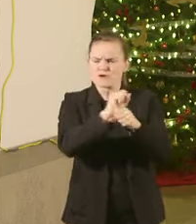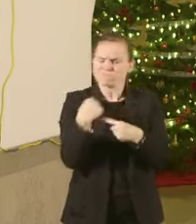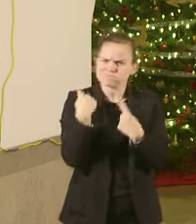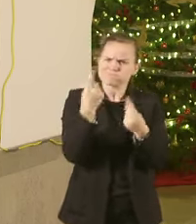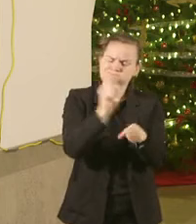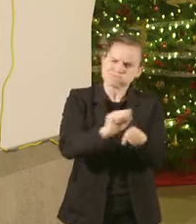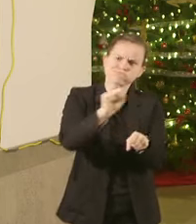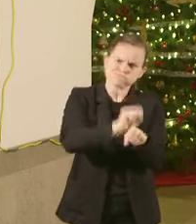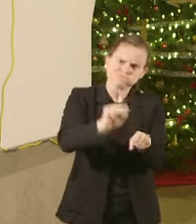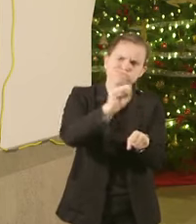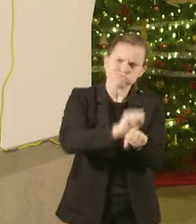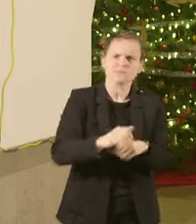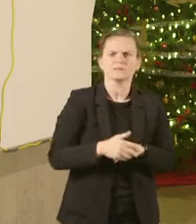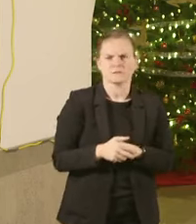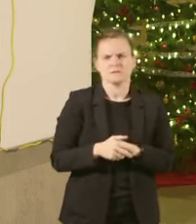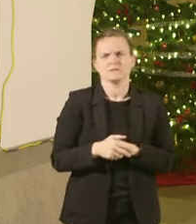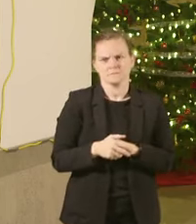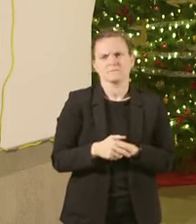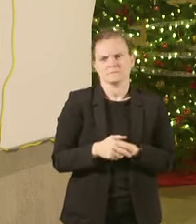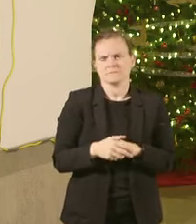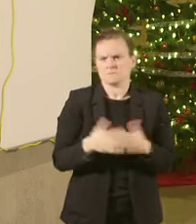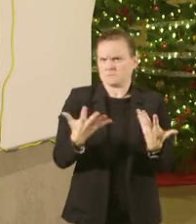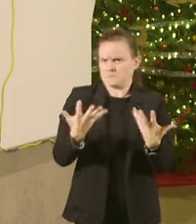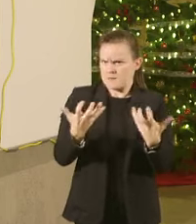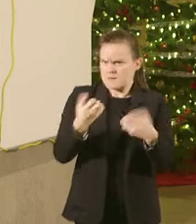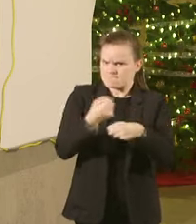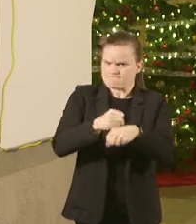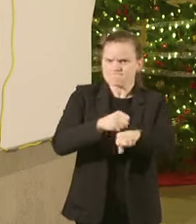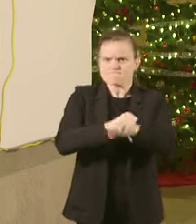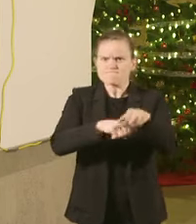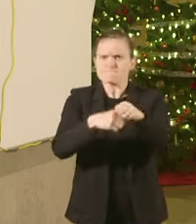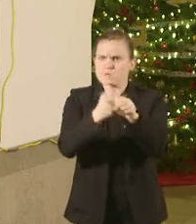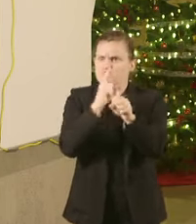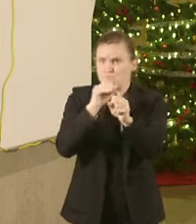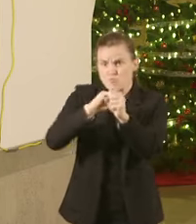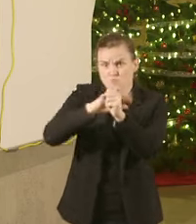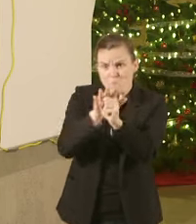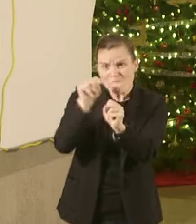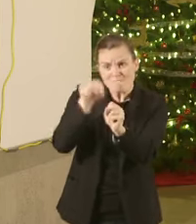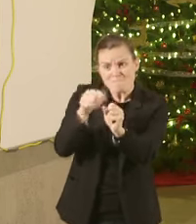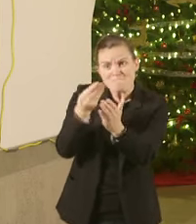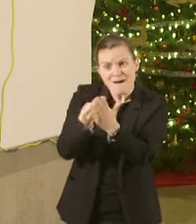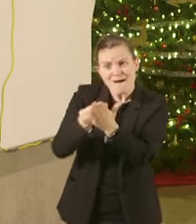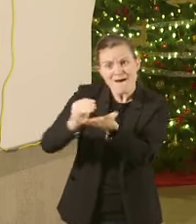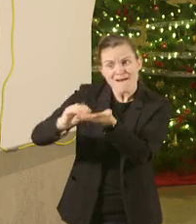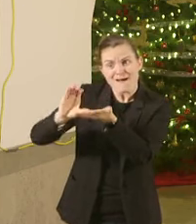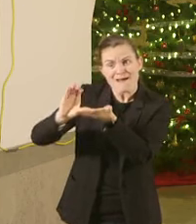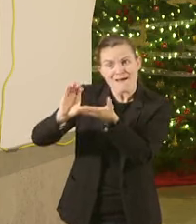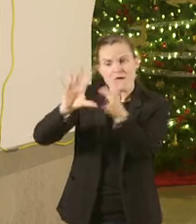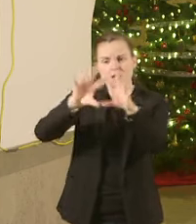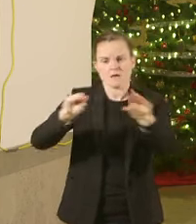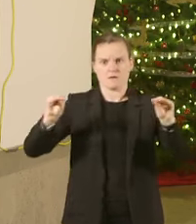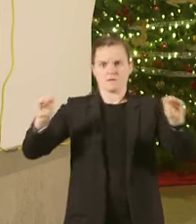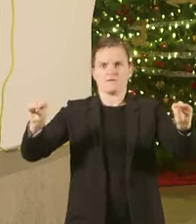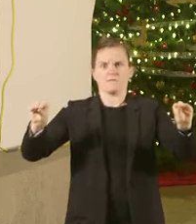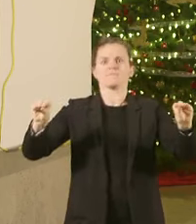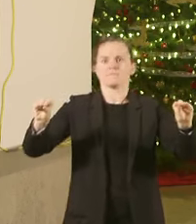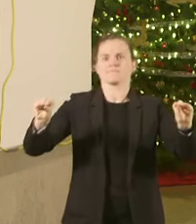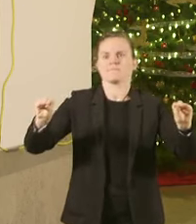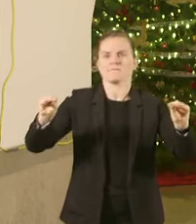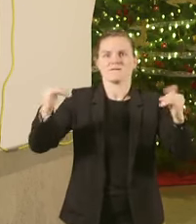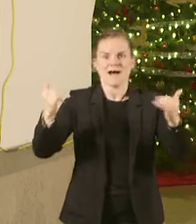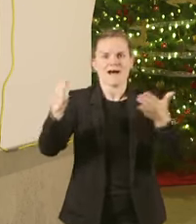to make sure that we have the ability to use the COVID-19 funding and the Cares Act funding between now and the end of the year